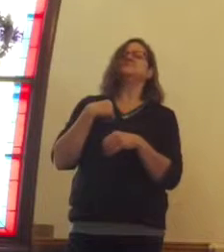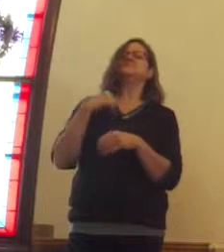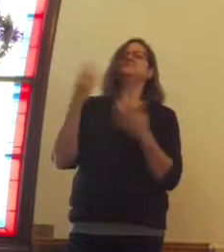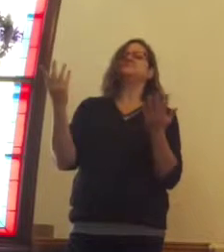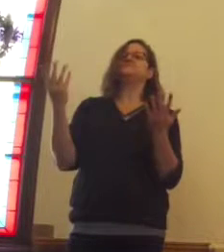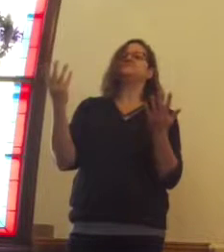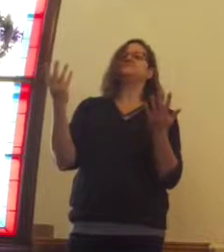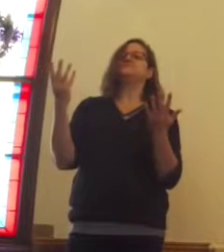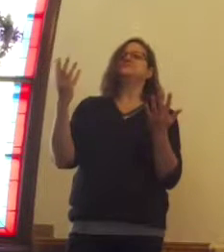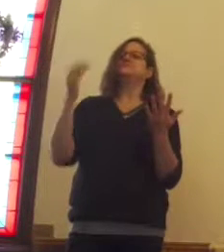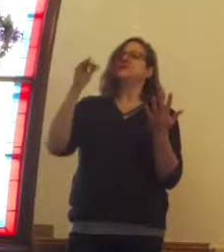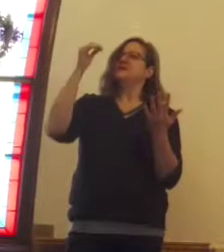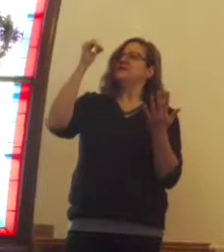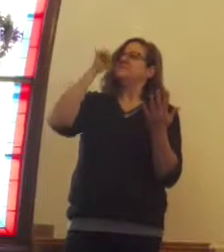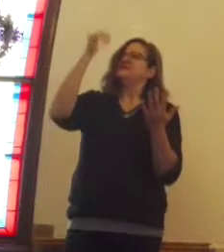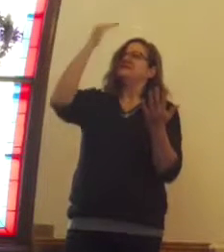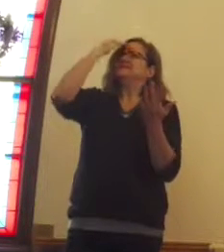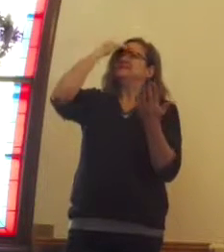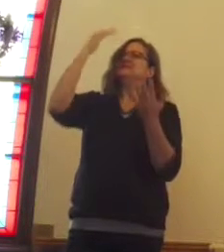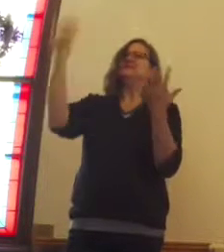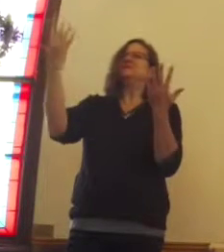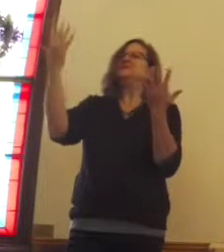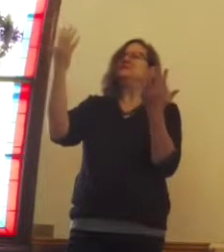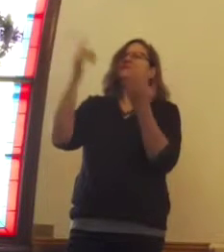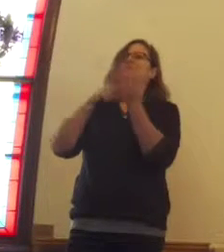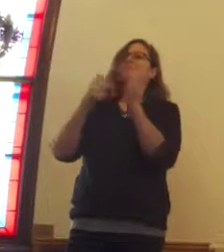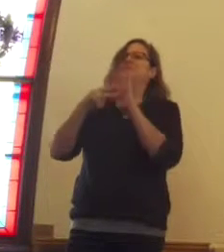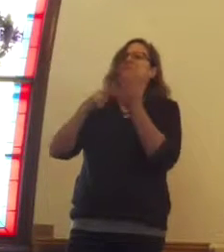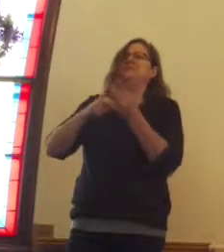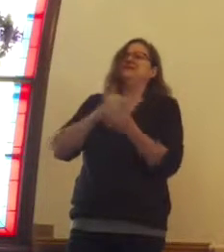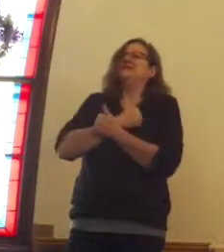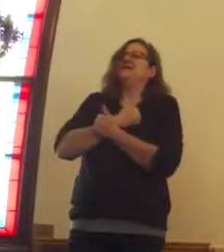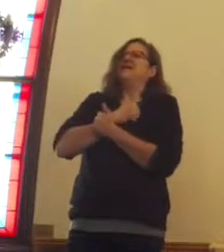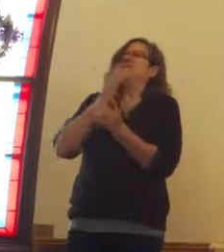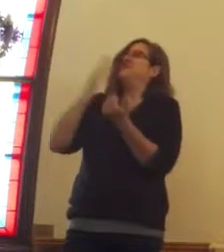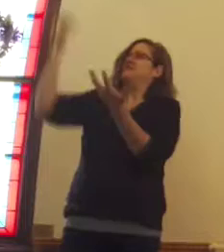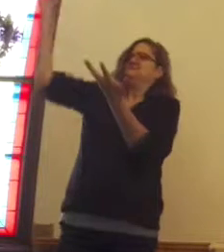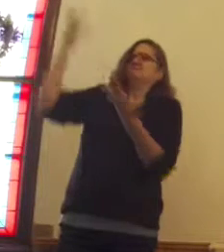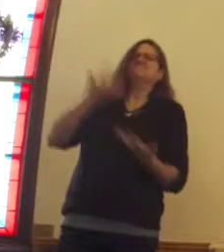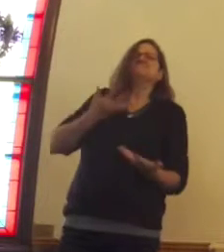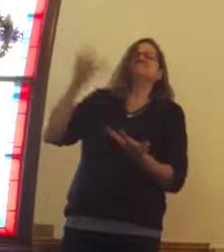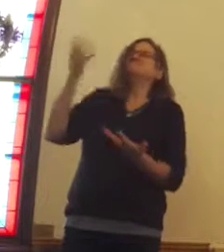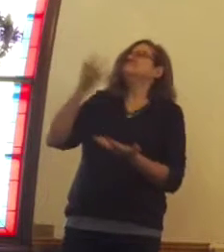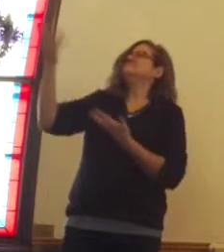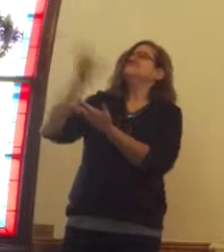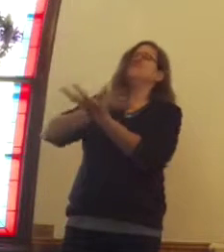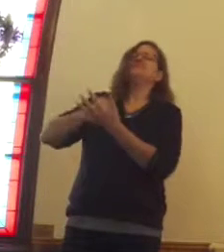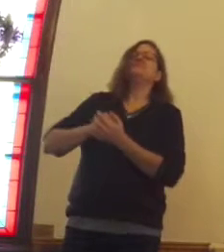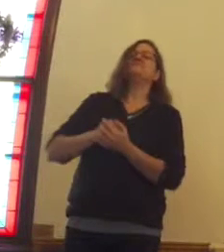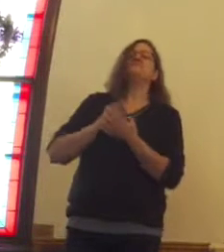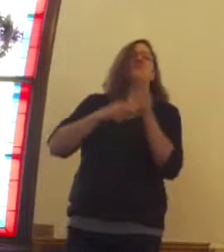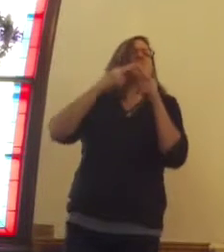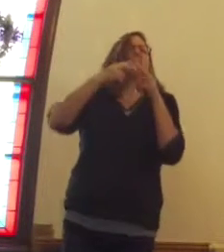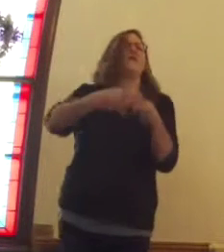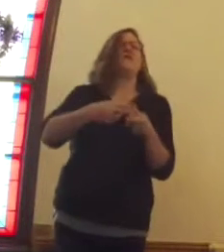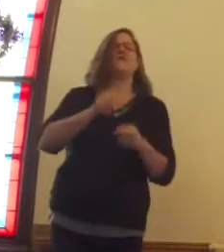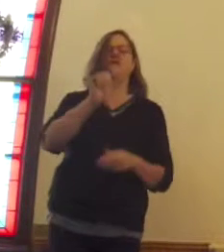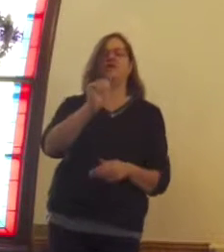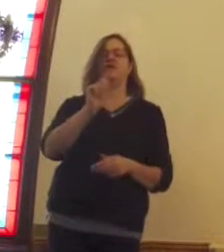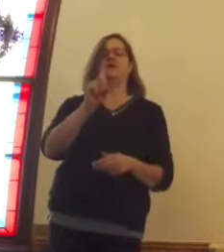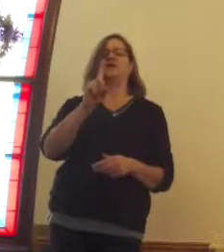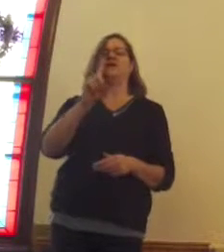that unknown love that is about to cast down upon us. You might even call this the Advent